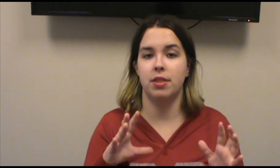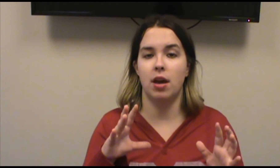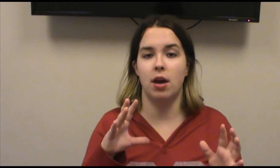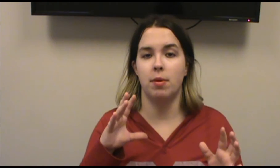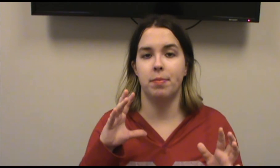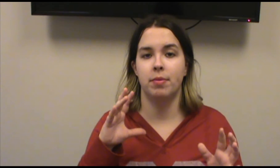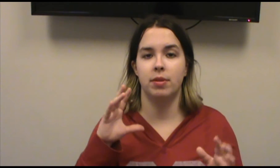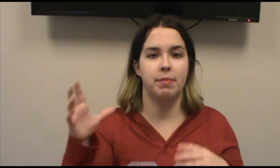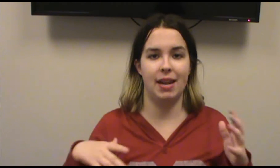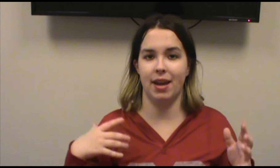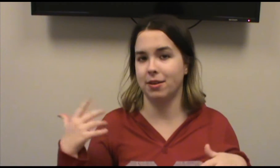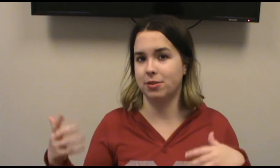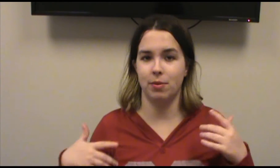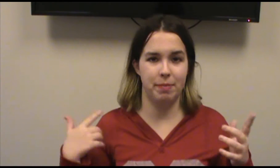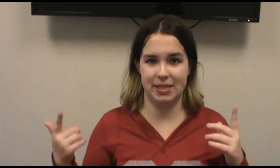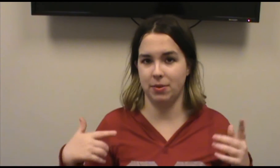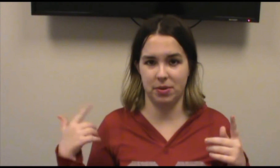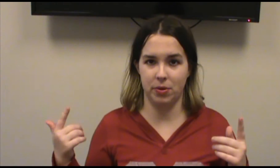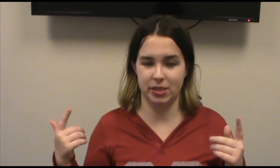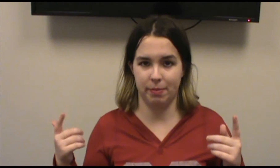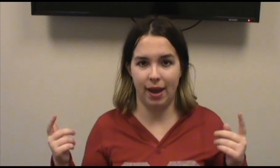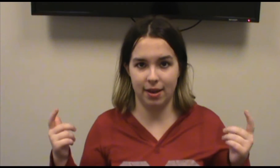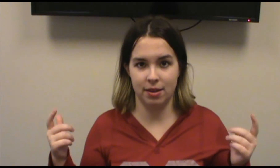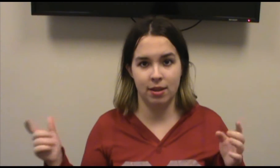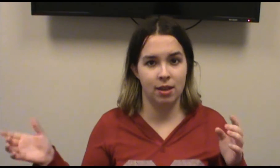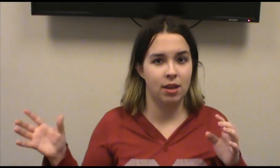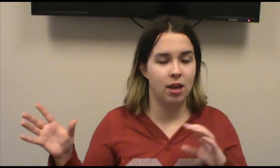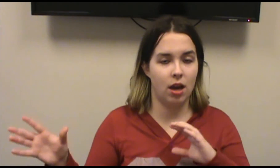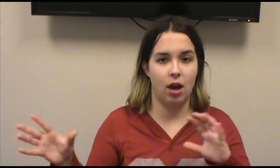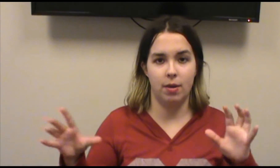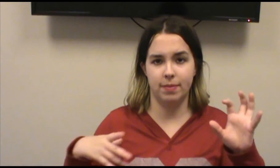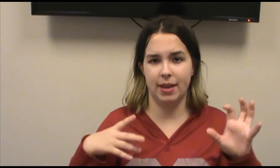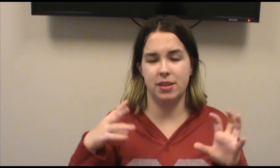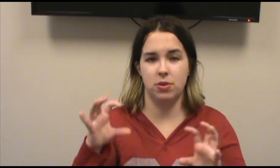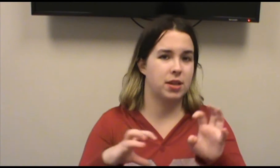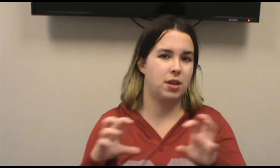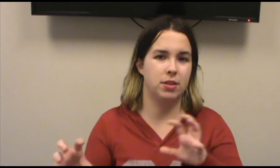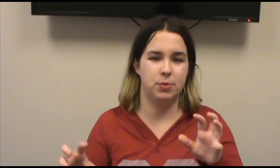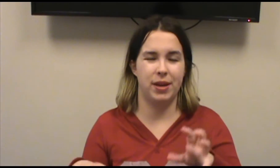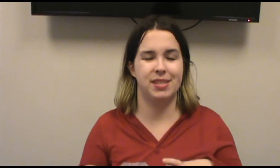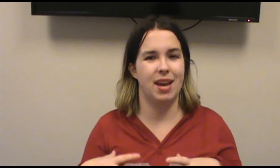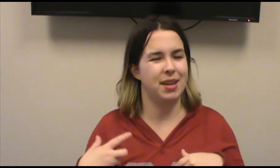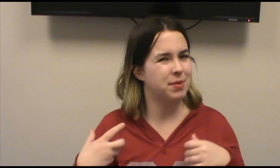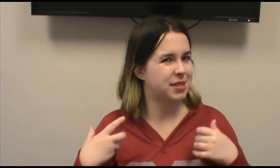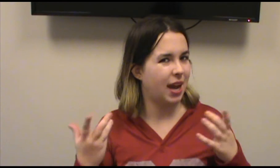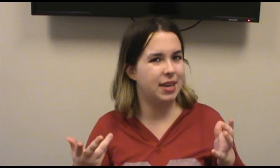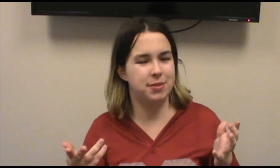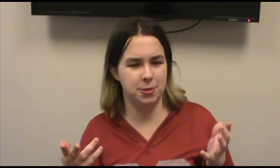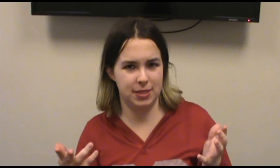the Mad Hatter sort of messing with Gorin's mind and doing like all these ways that he was kind of choosing